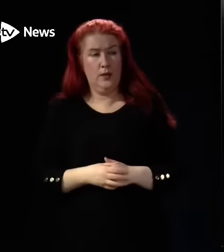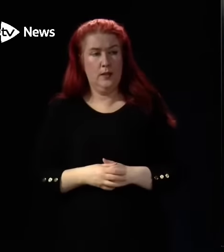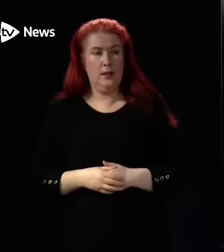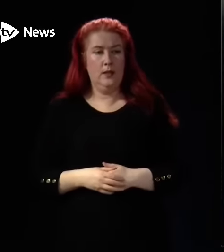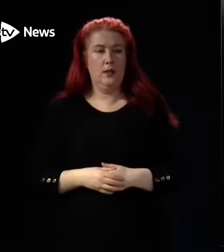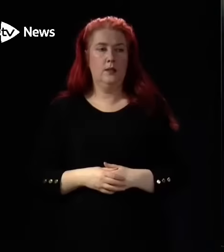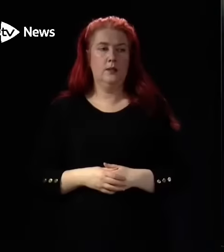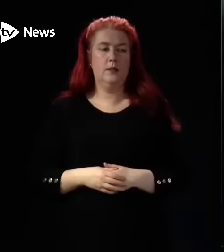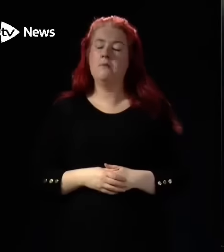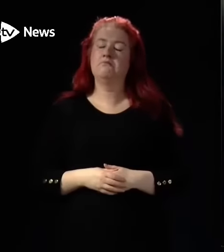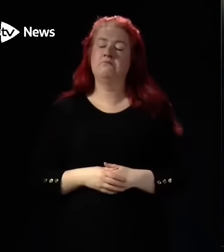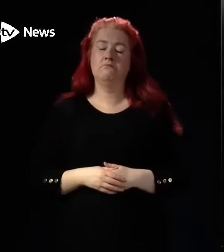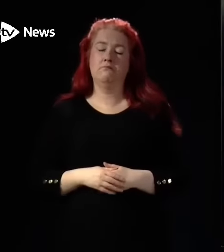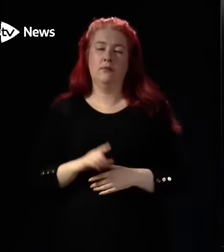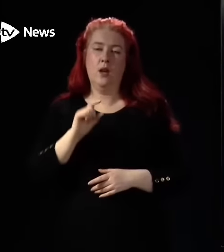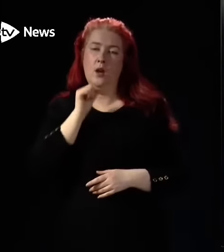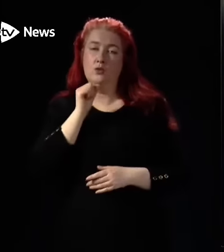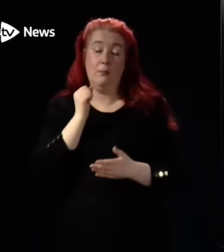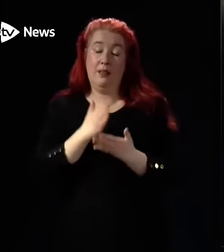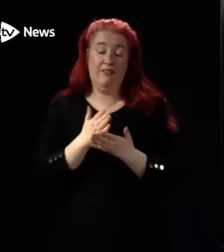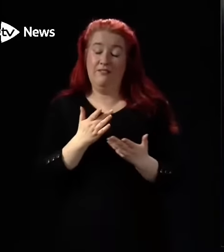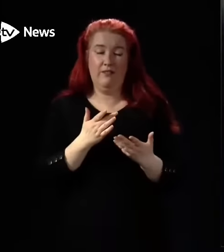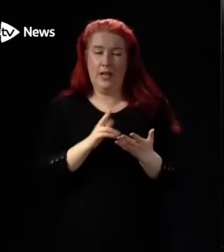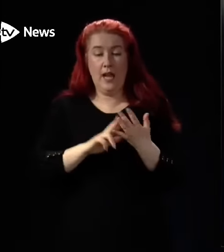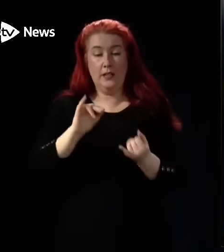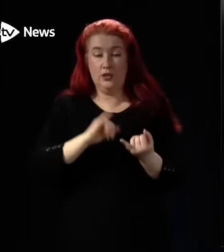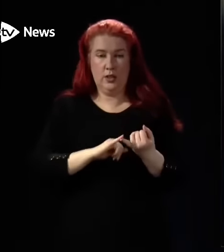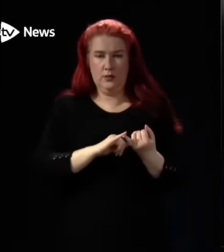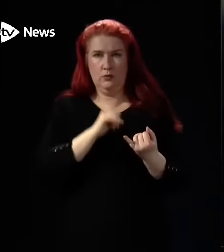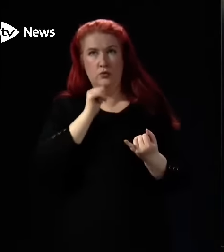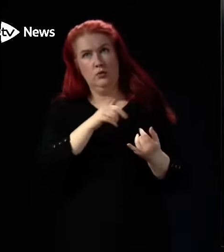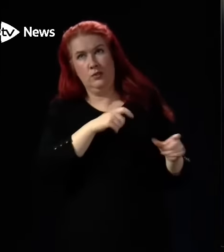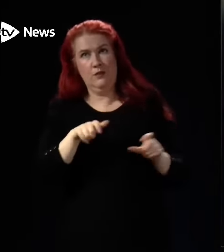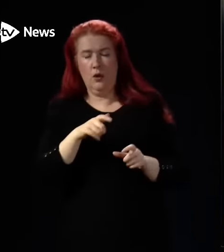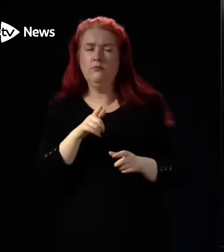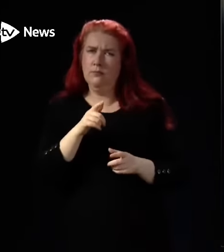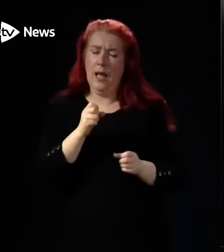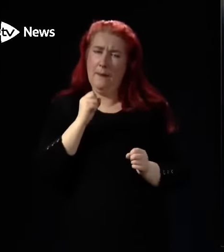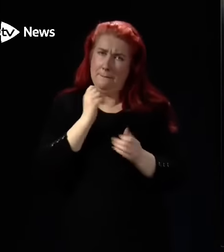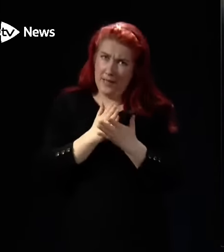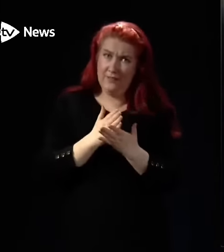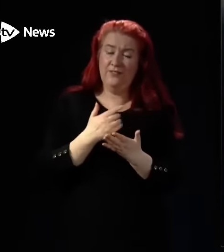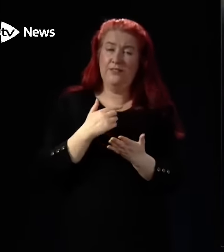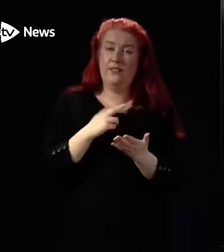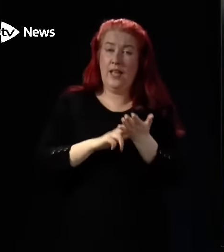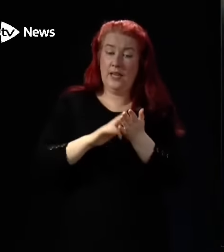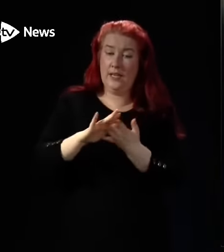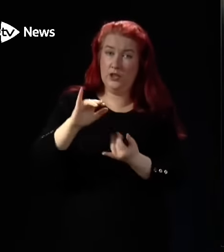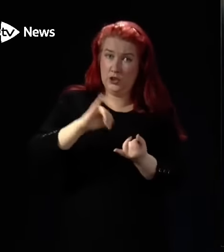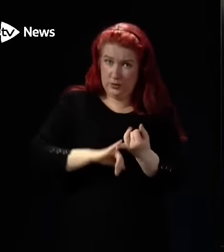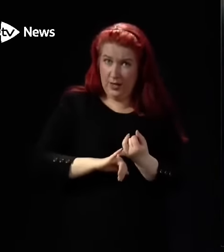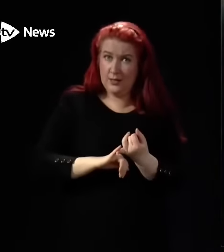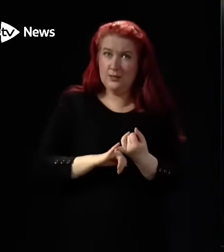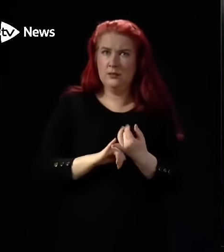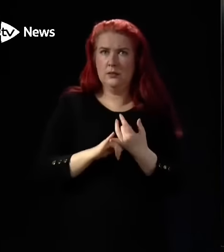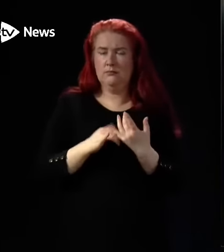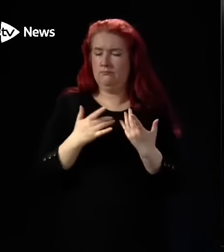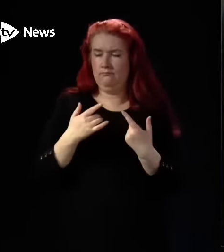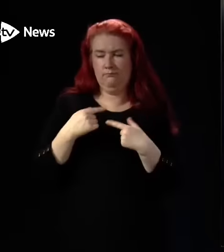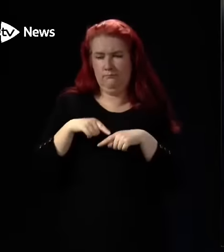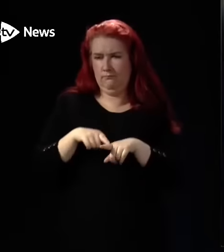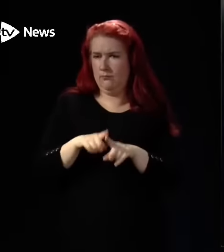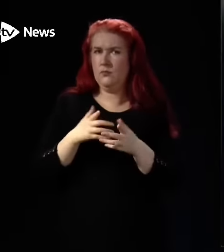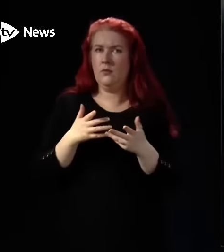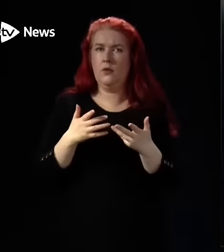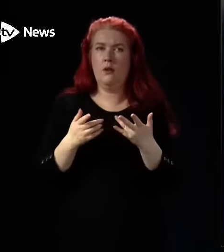No, I don't believe the NHS is unsustainable in its current form. I believe the NHS in line with advances in